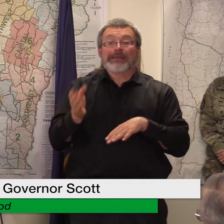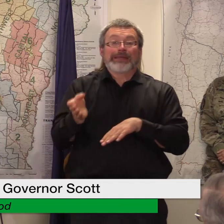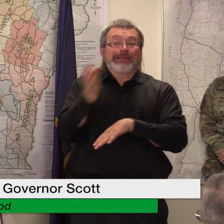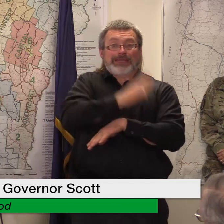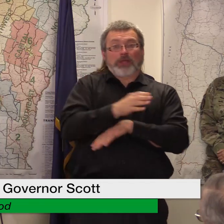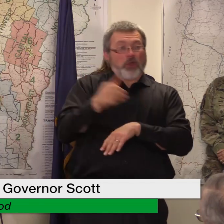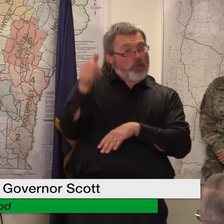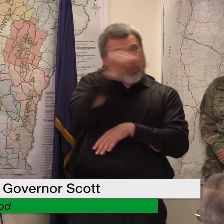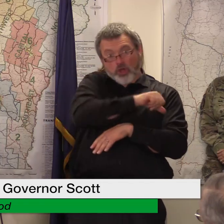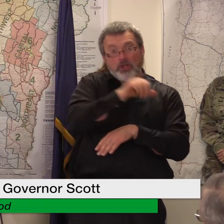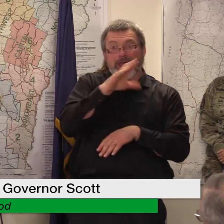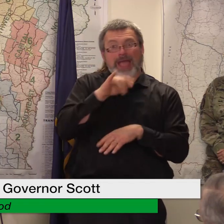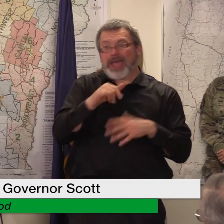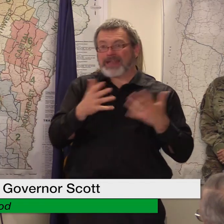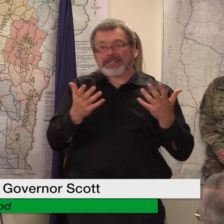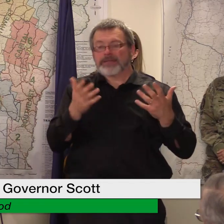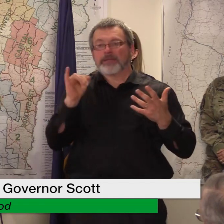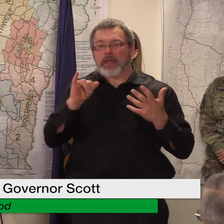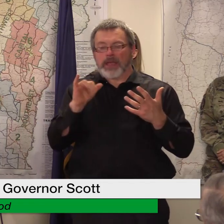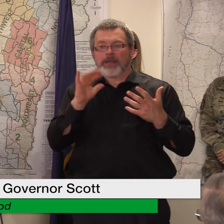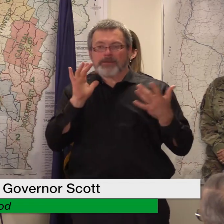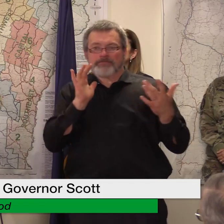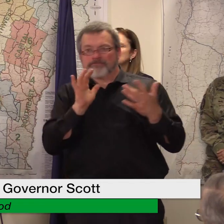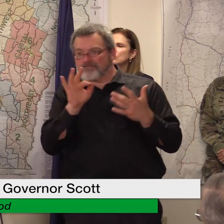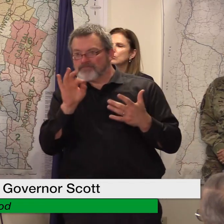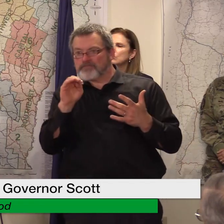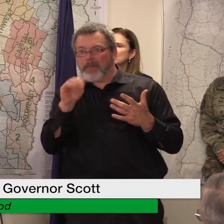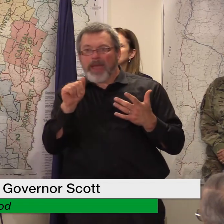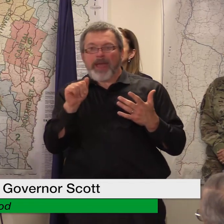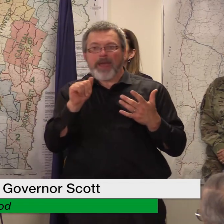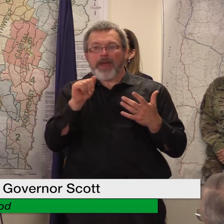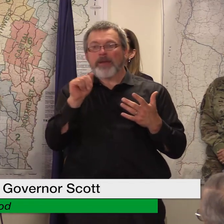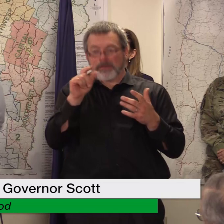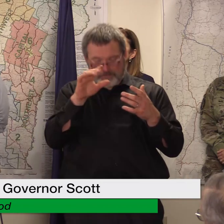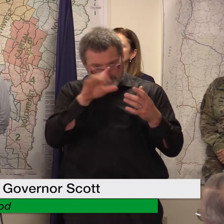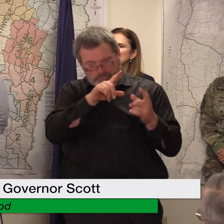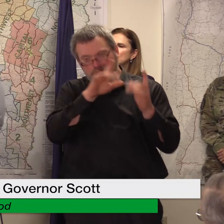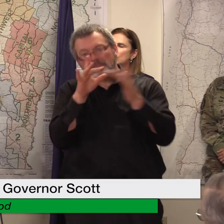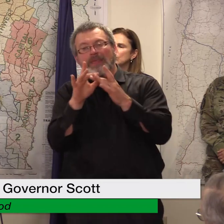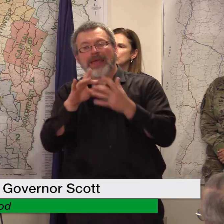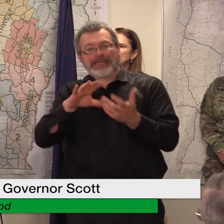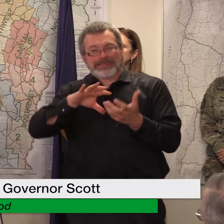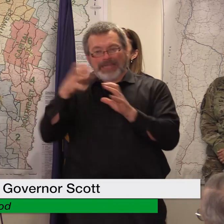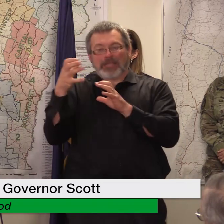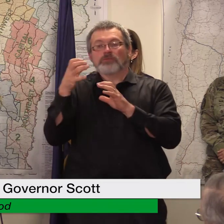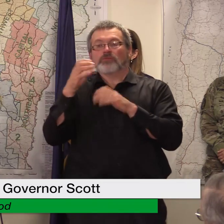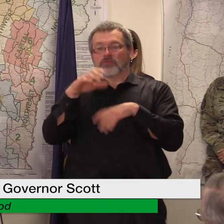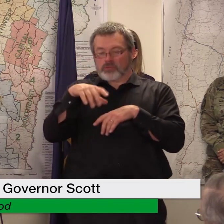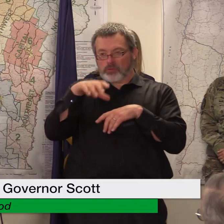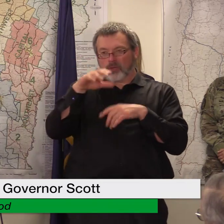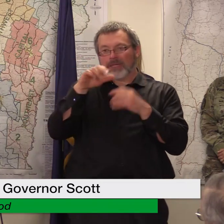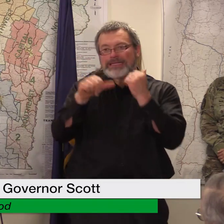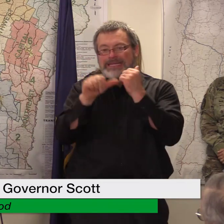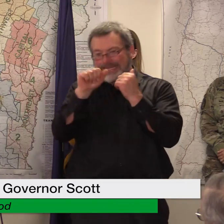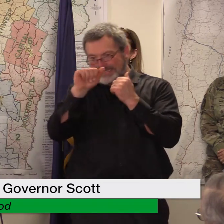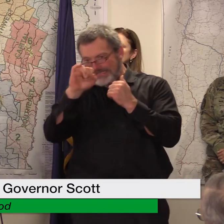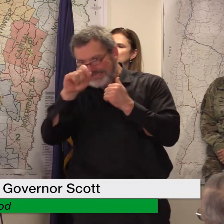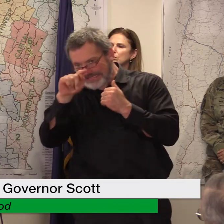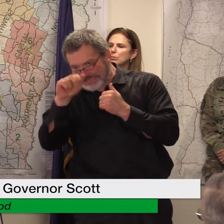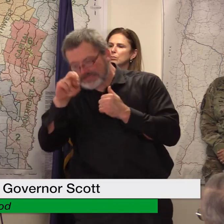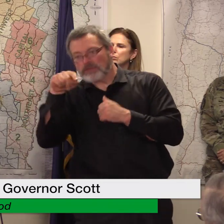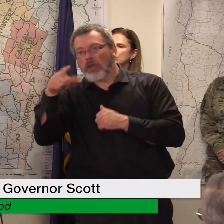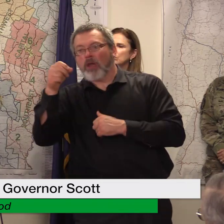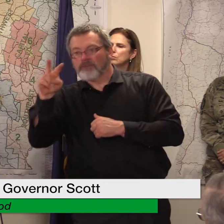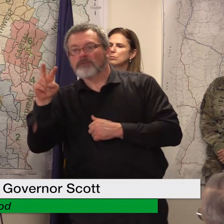fema at the disaster assistance.gov they can call the 1-800-621-3362